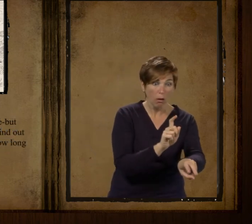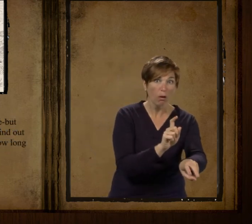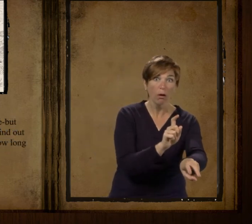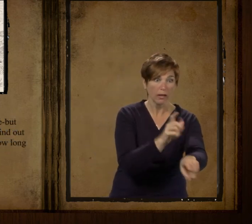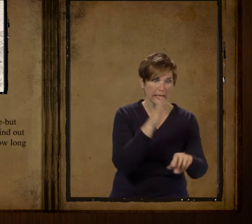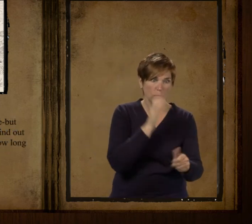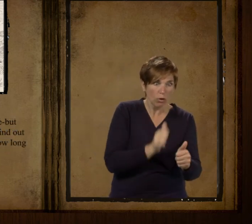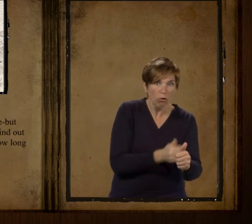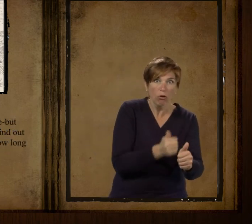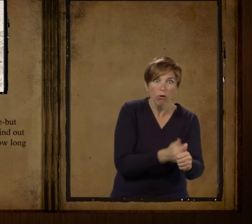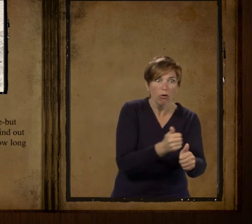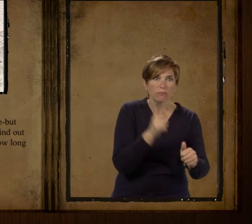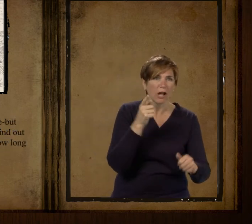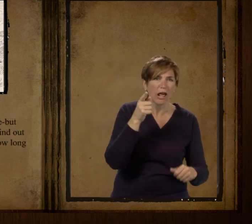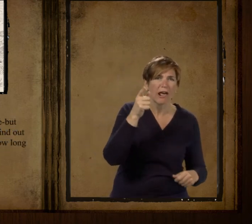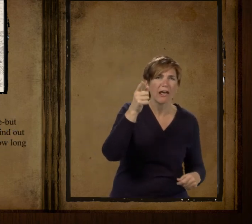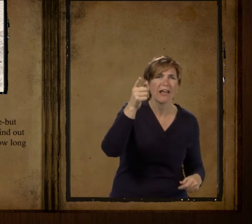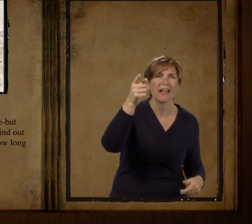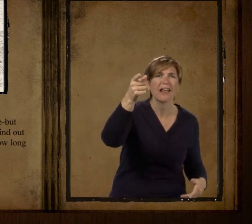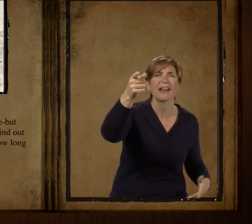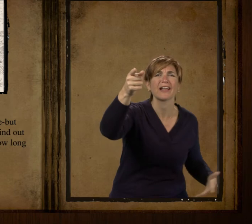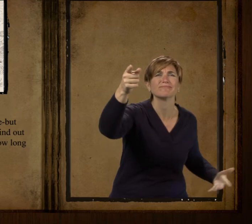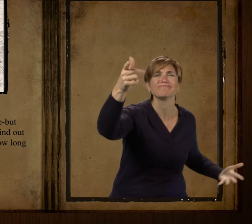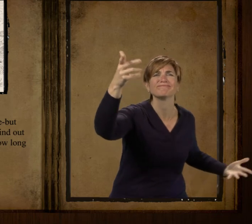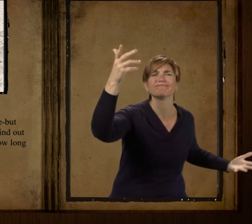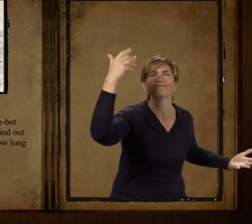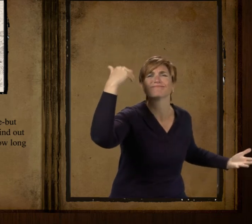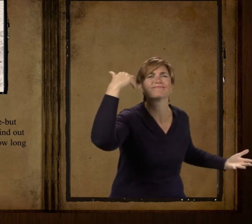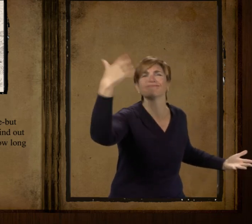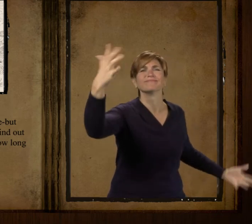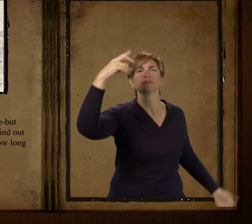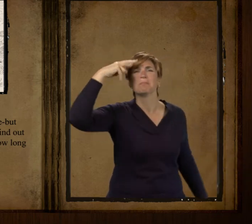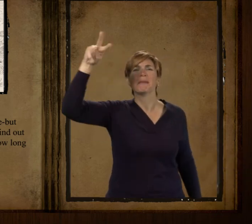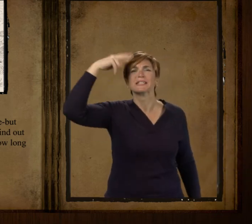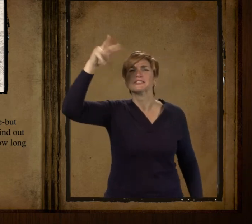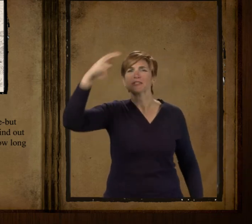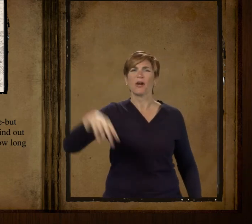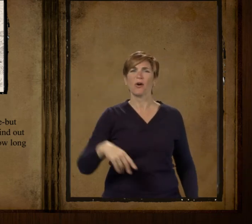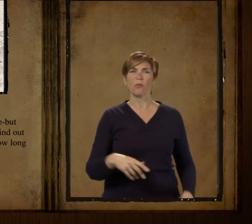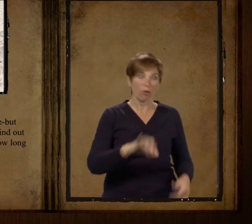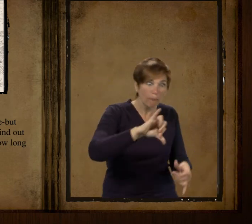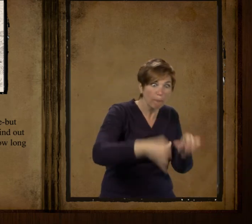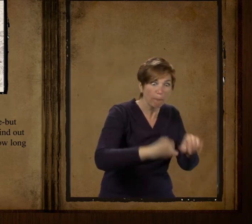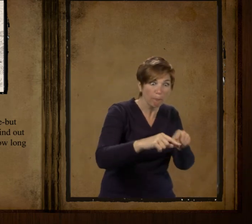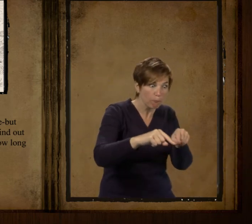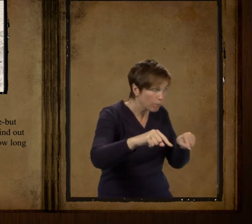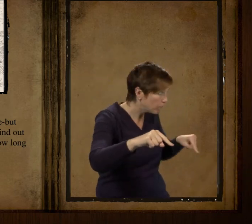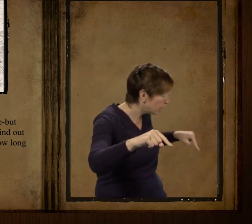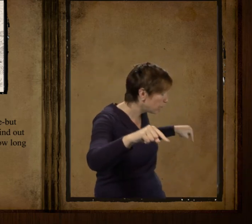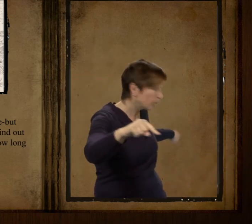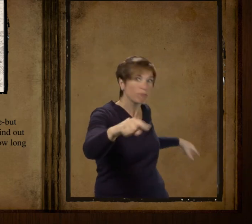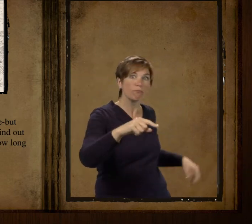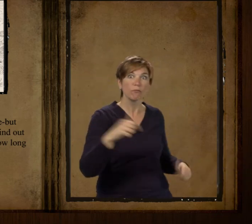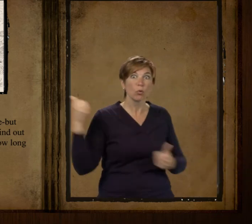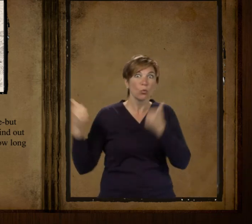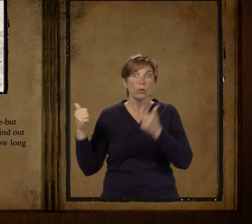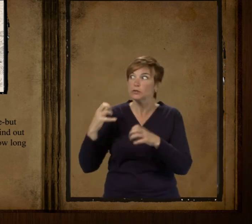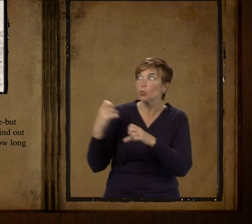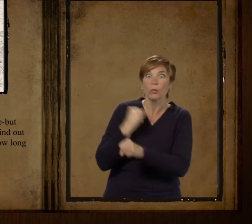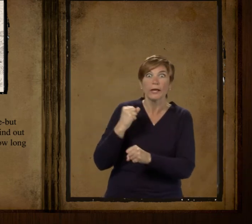he would follow that straddle bug to mexico but what he would find out where he was bound for and how